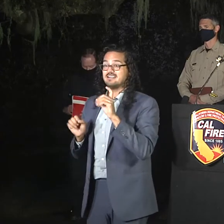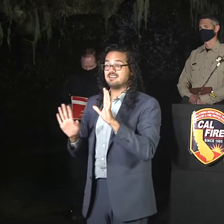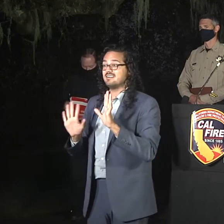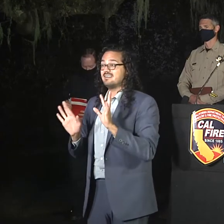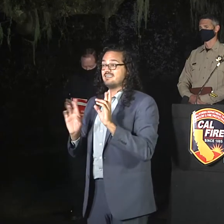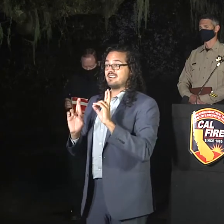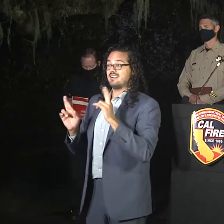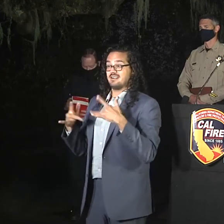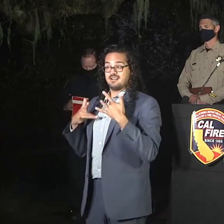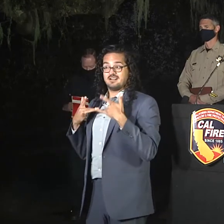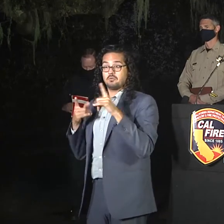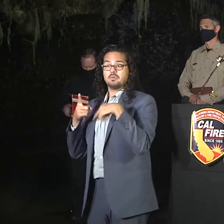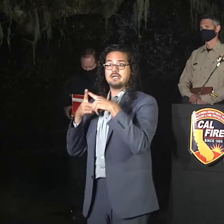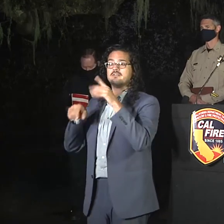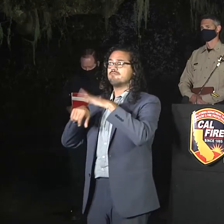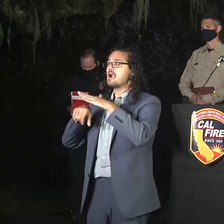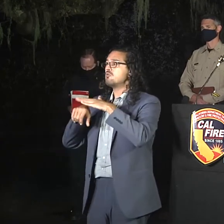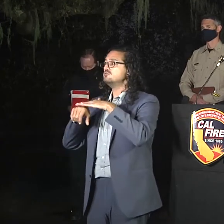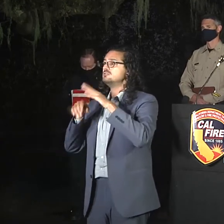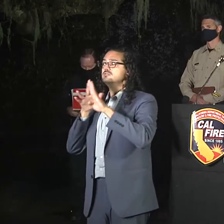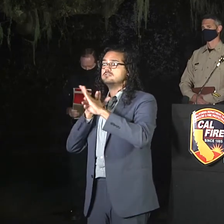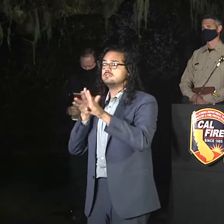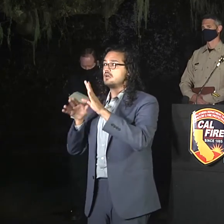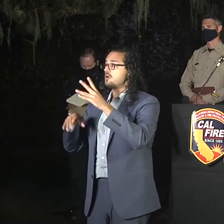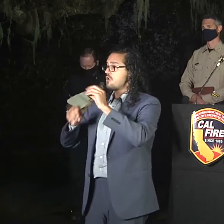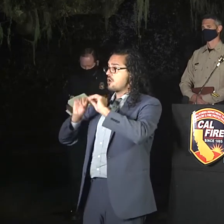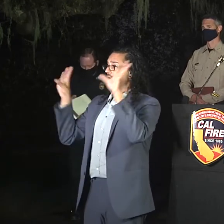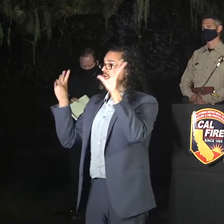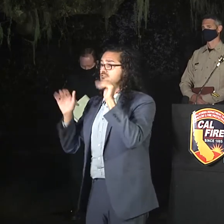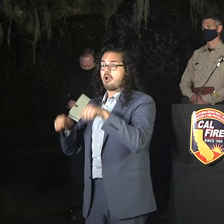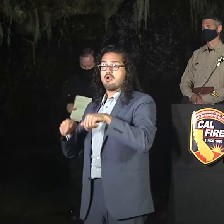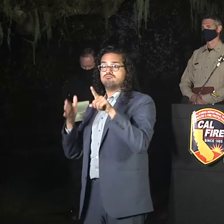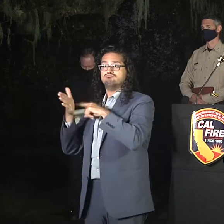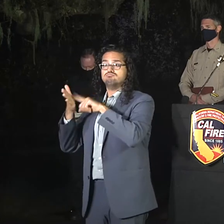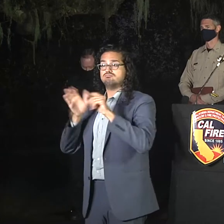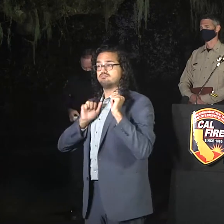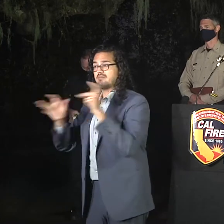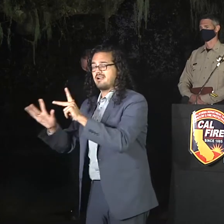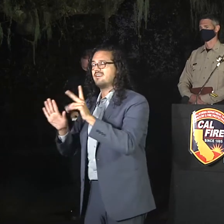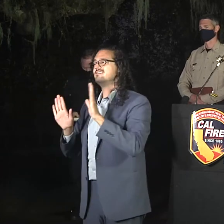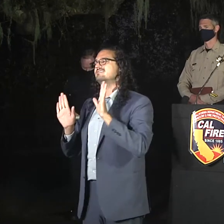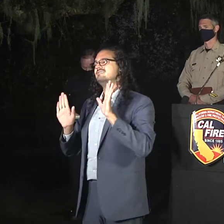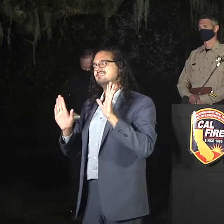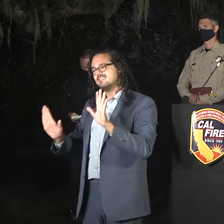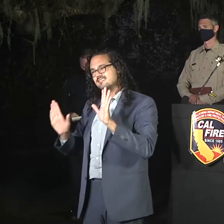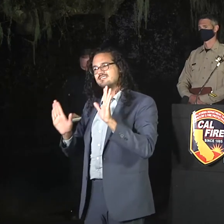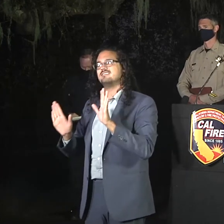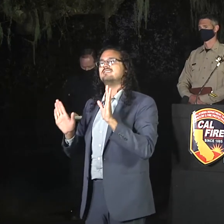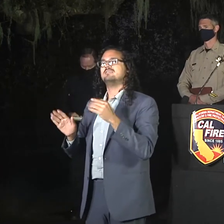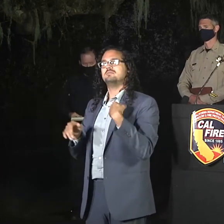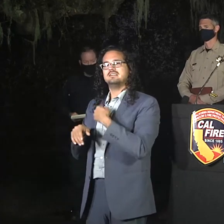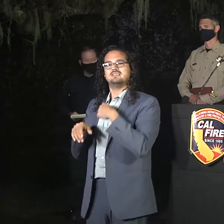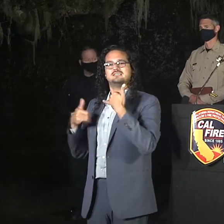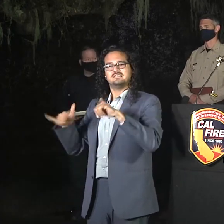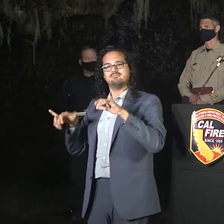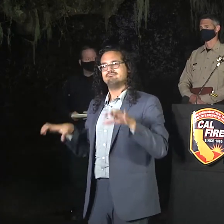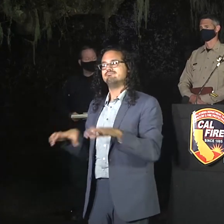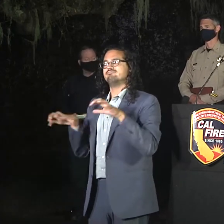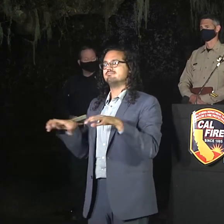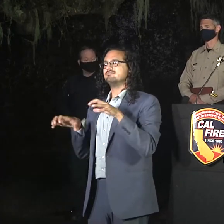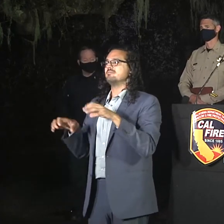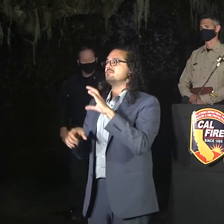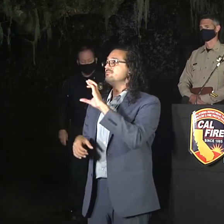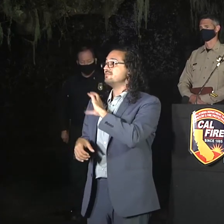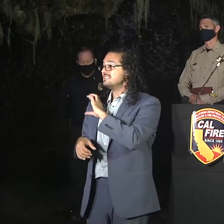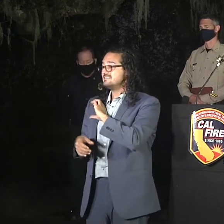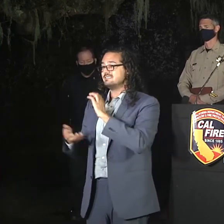will be lifted. We're going to be working with our counterparts and the law enforcement agencies to develop a strategic plan to start bringing folks